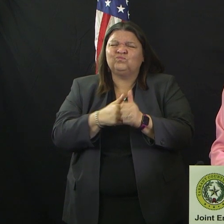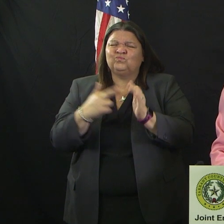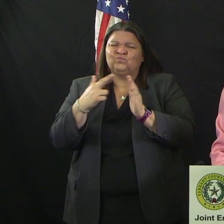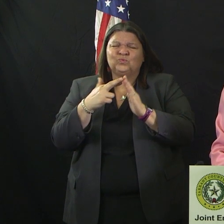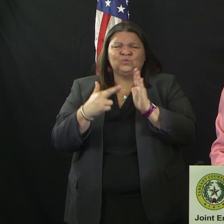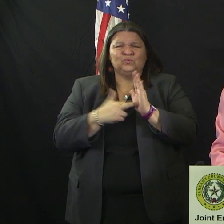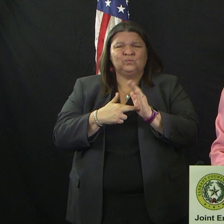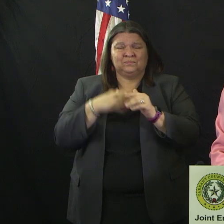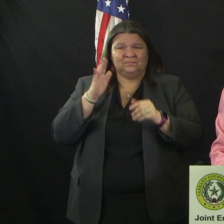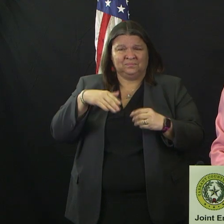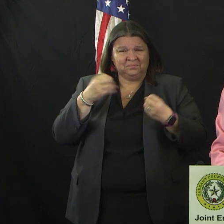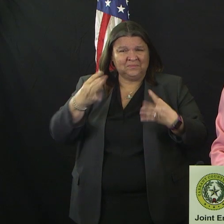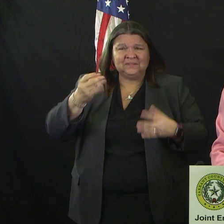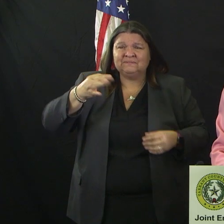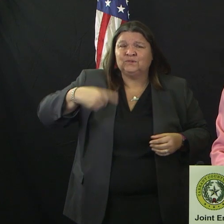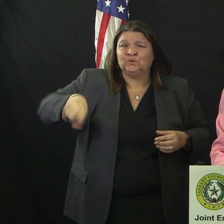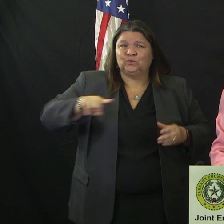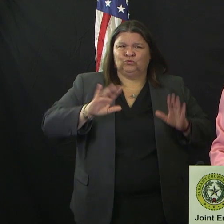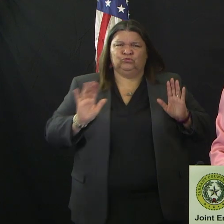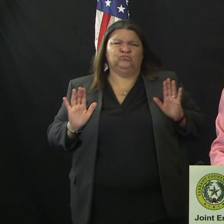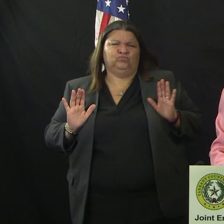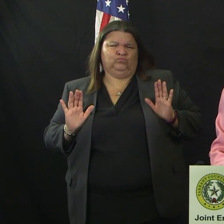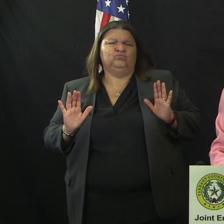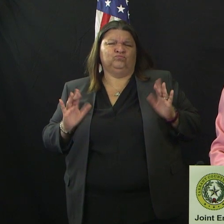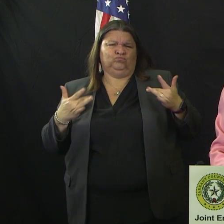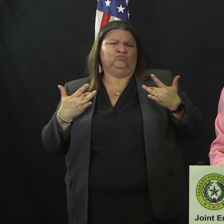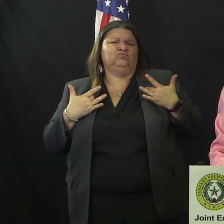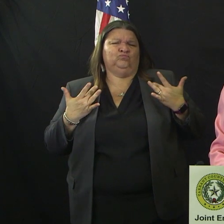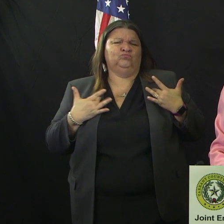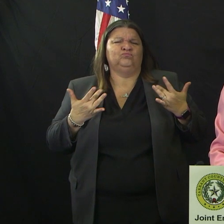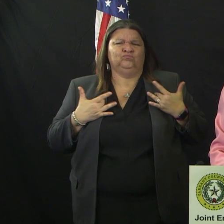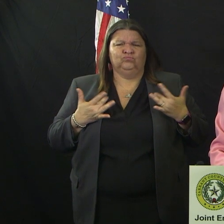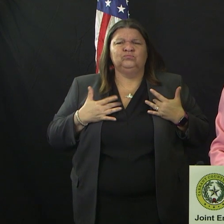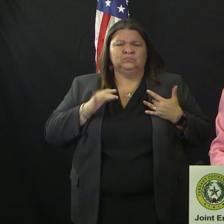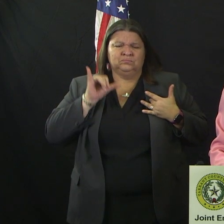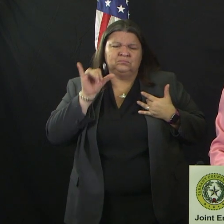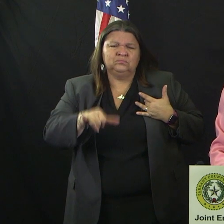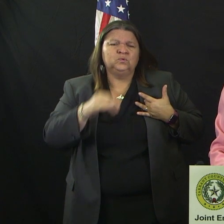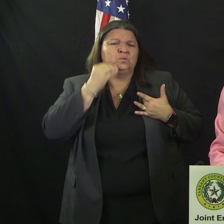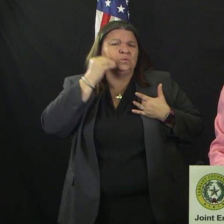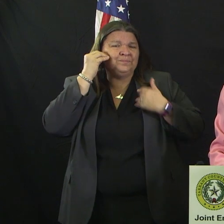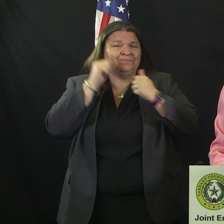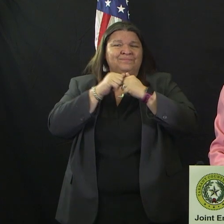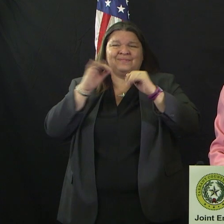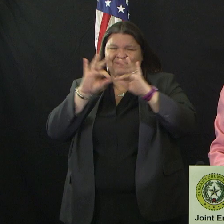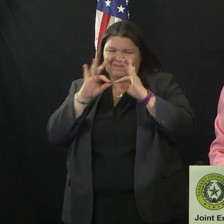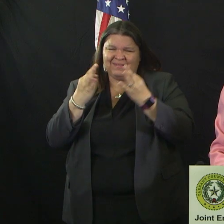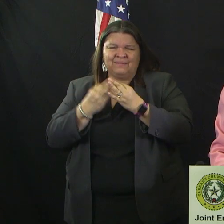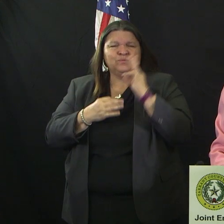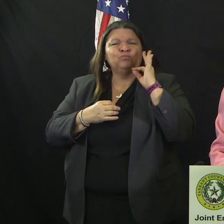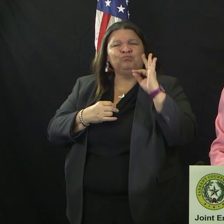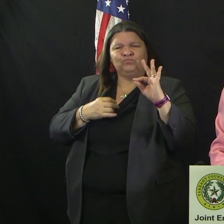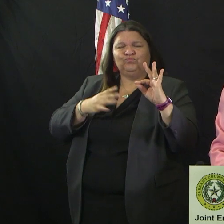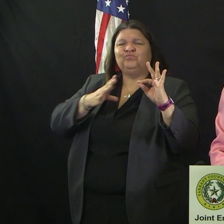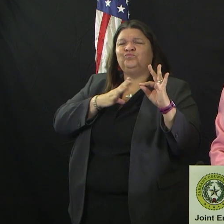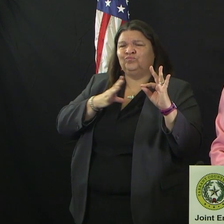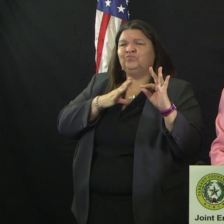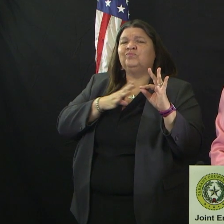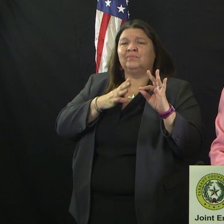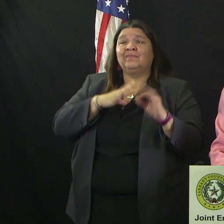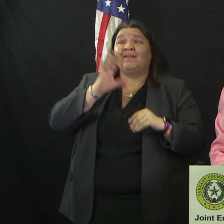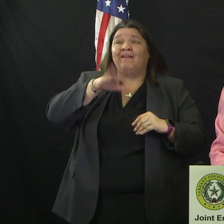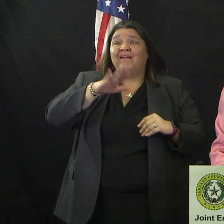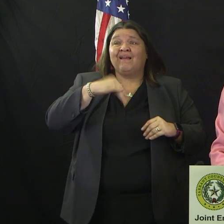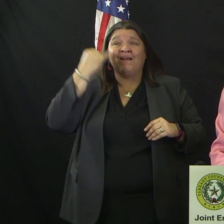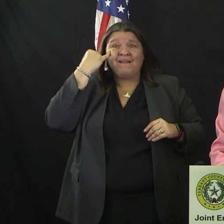at home with your family. But we need additional efforts. For you parents, talk to your teenagers. If you